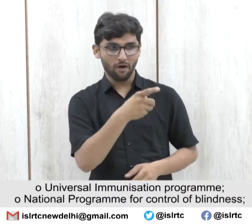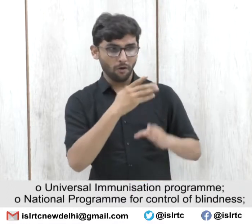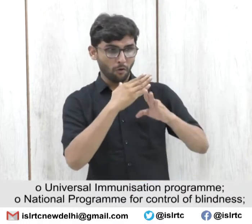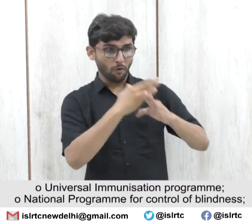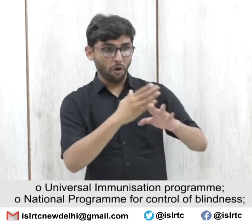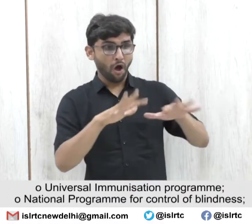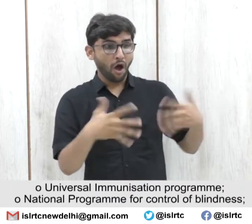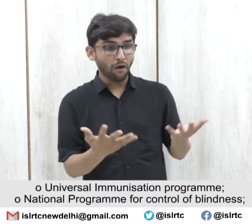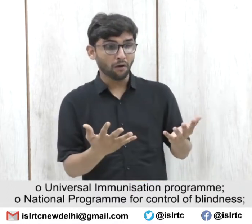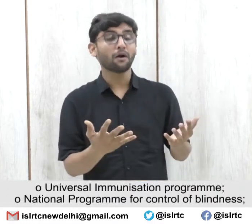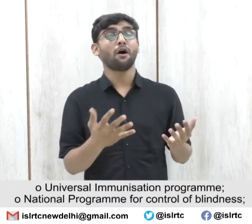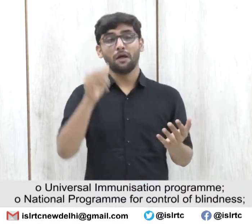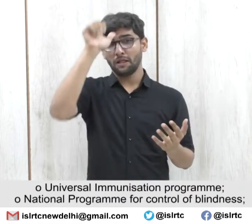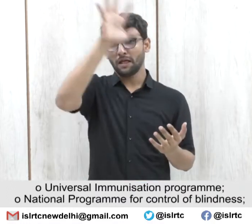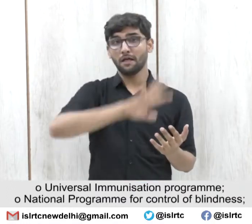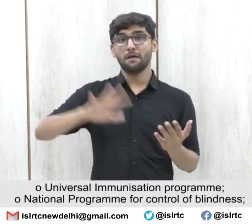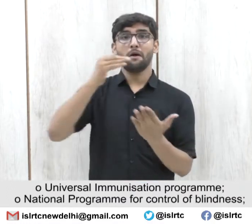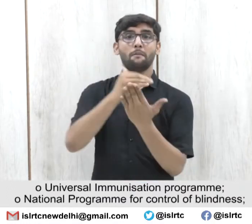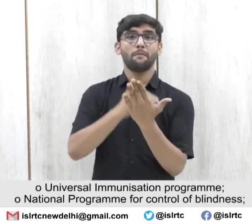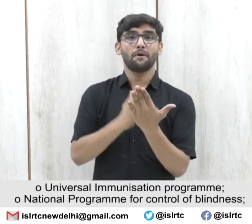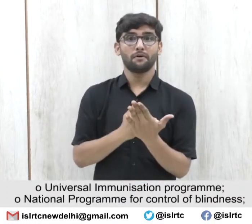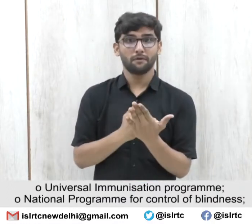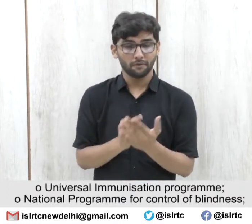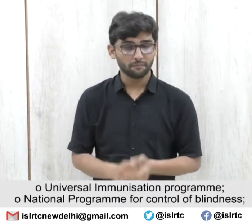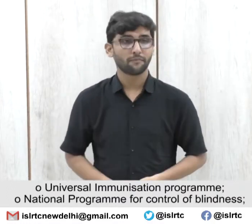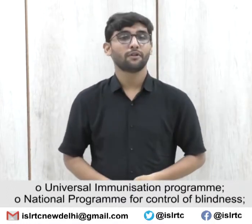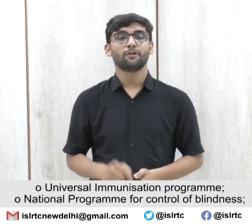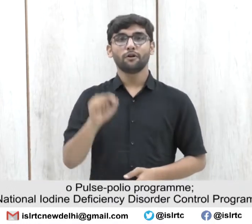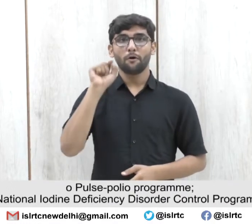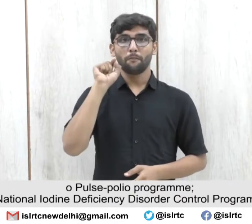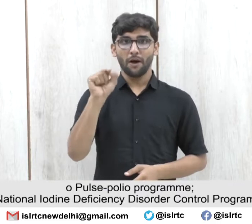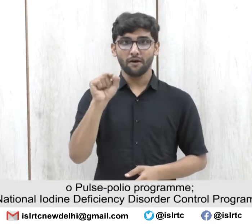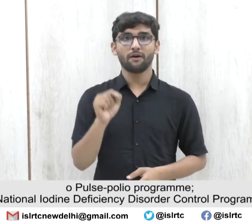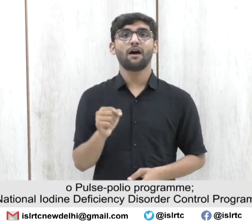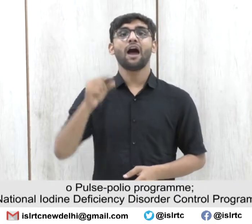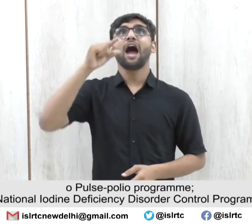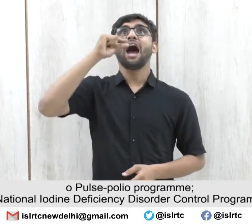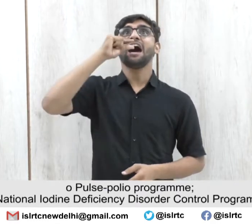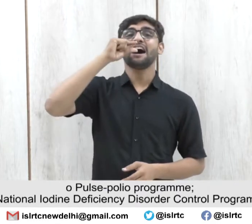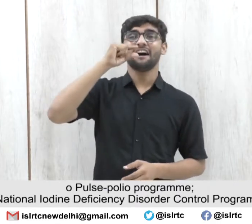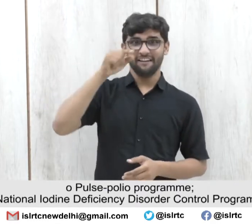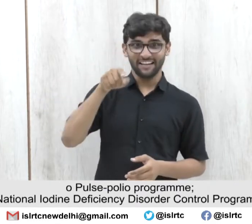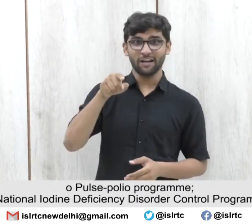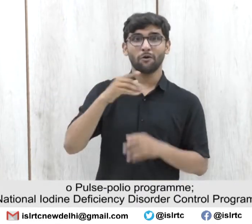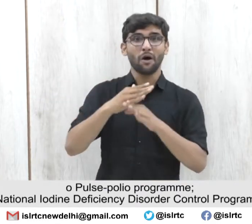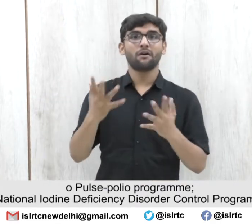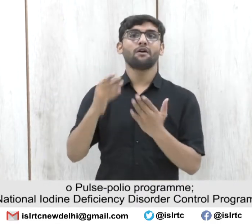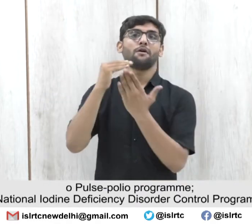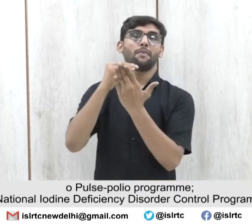for Control of Blindness 5.1 Pulse Polio Program 6